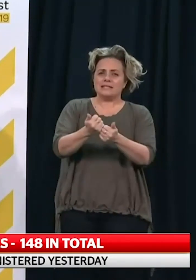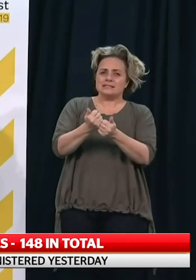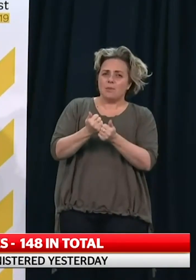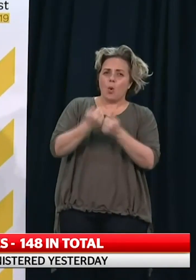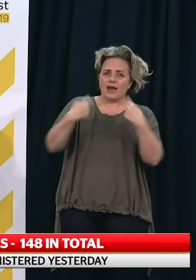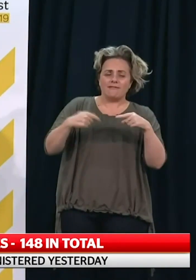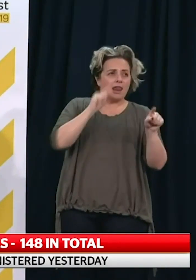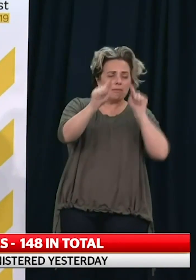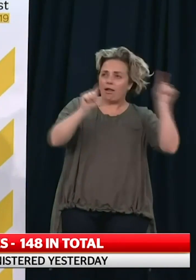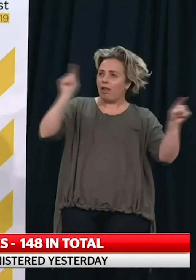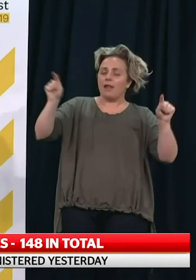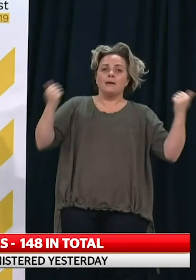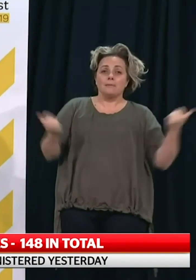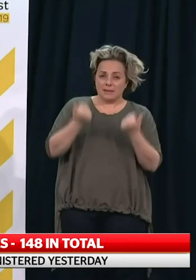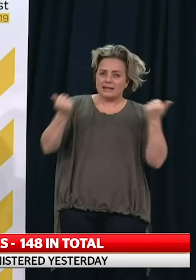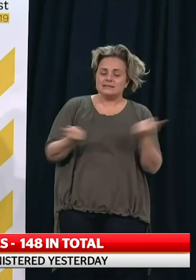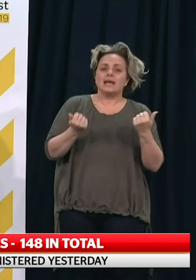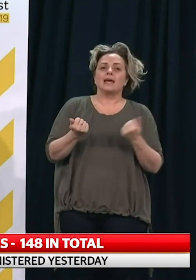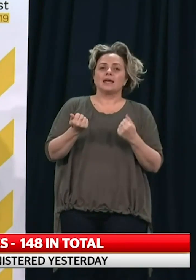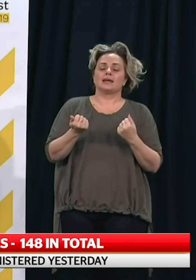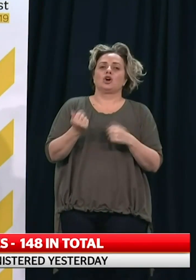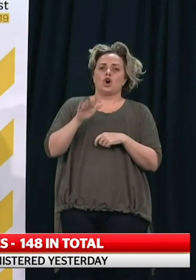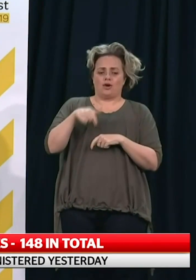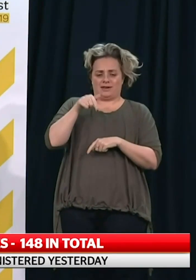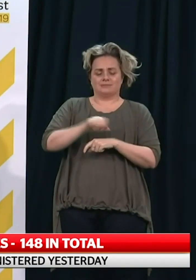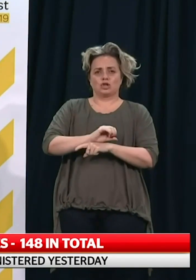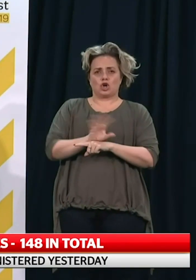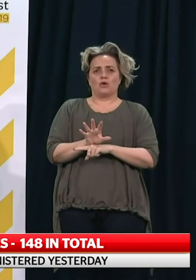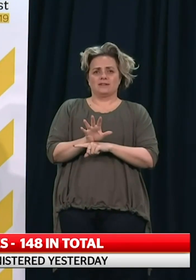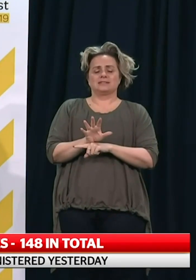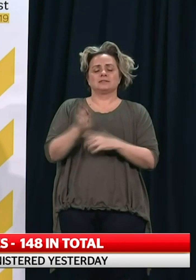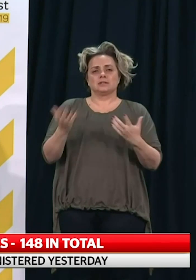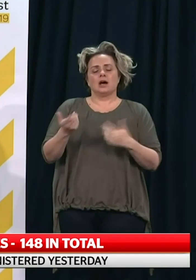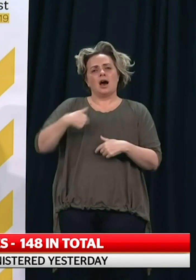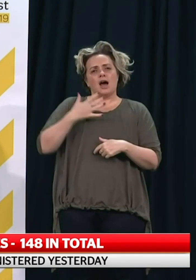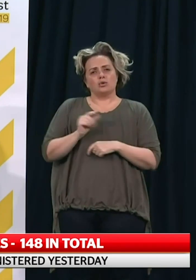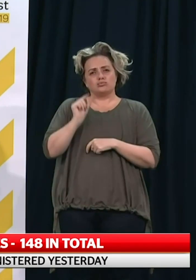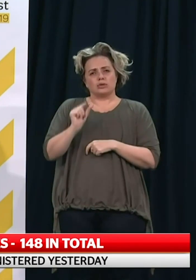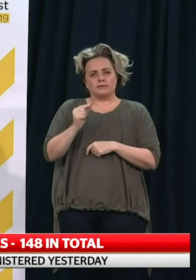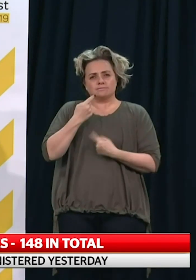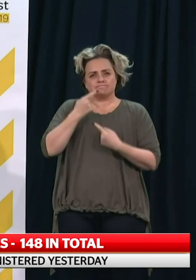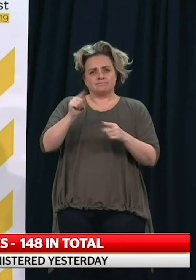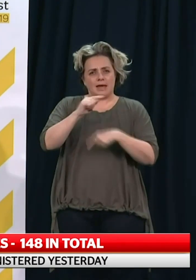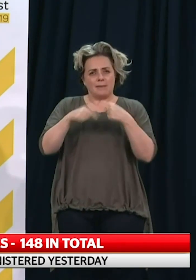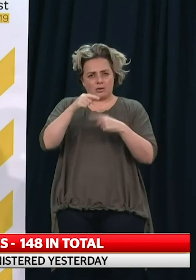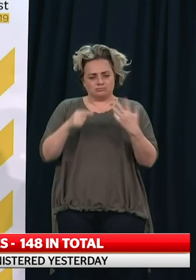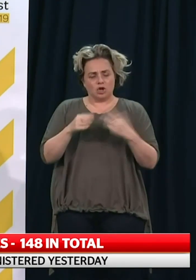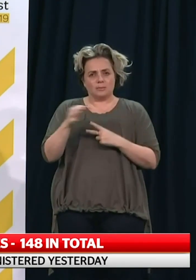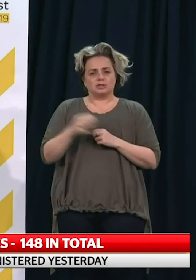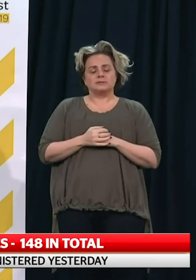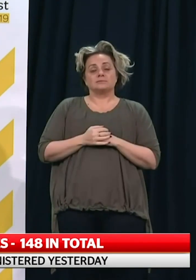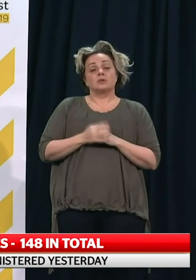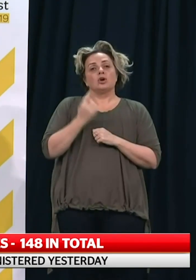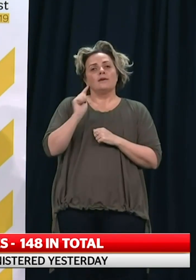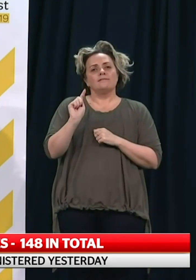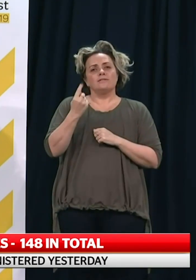available to people to be able to deal with COVID-19. And I just want to speak briefly about those now. The first one I want